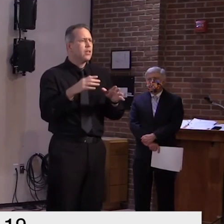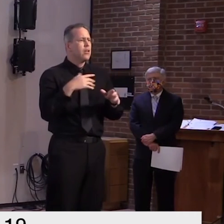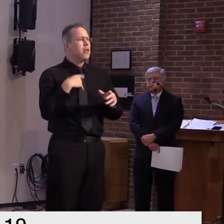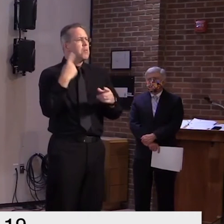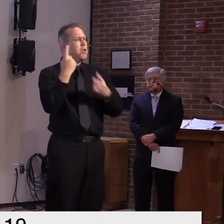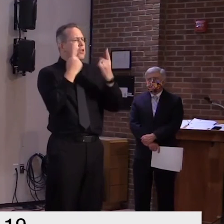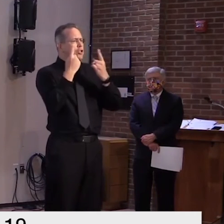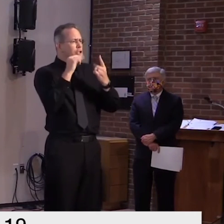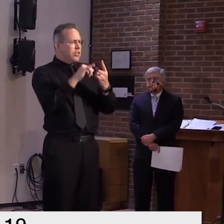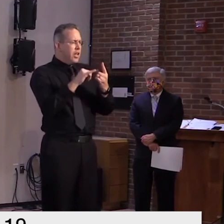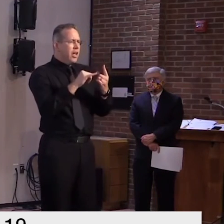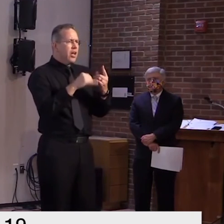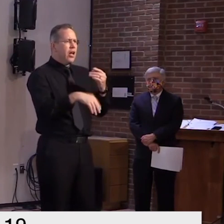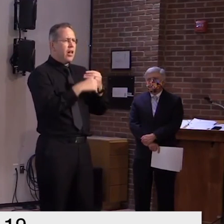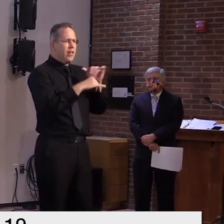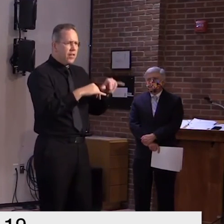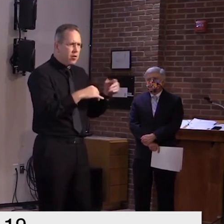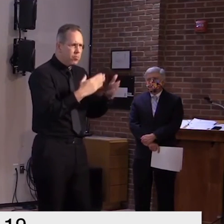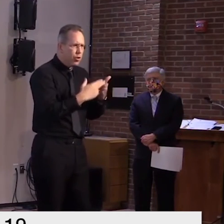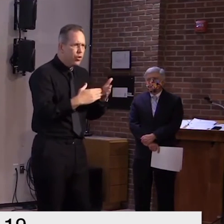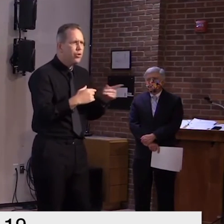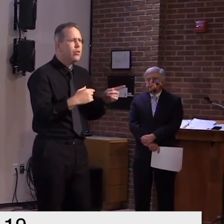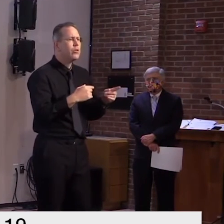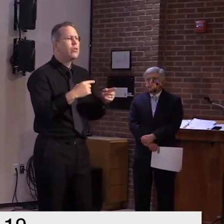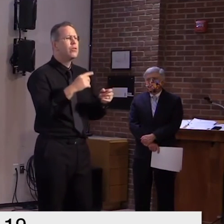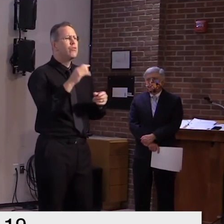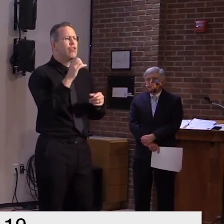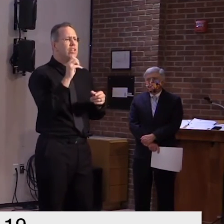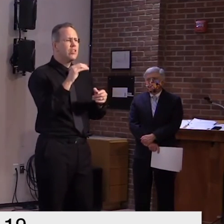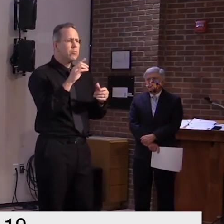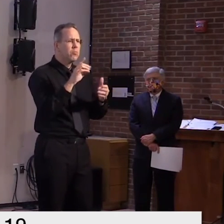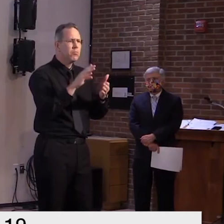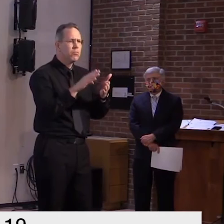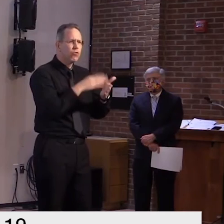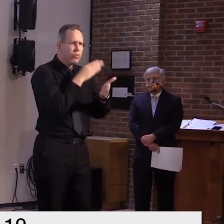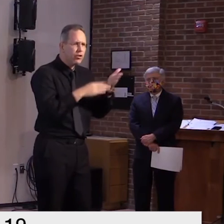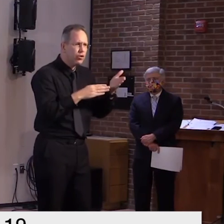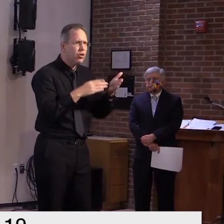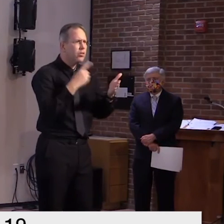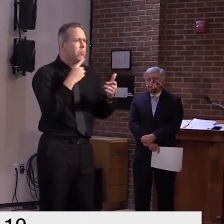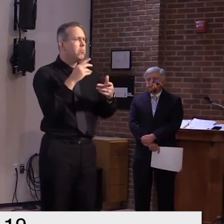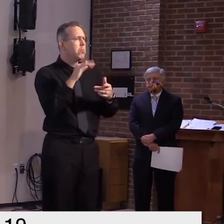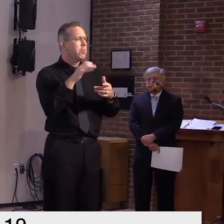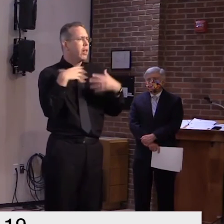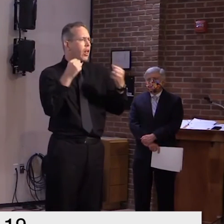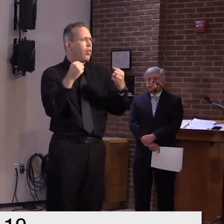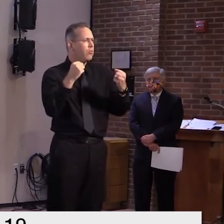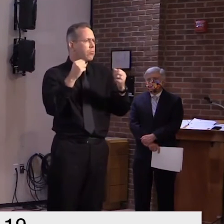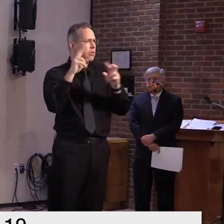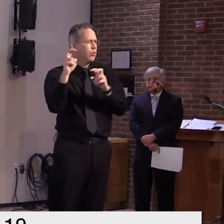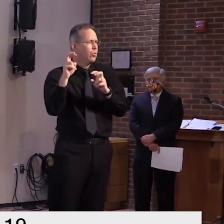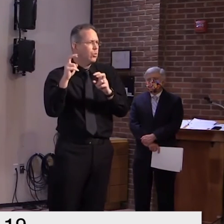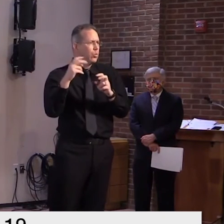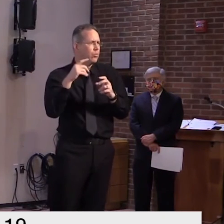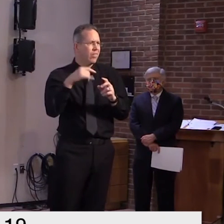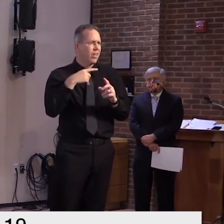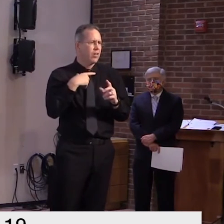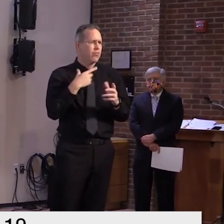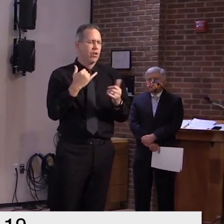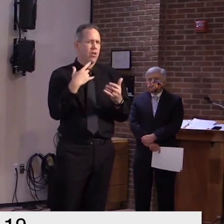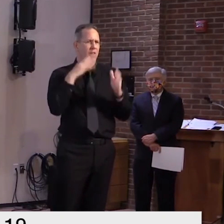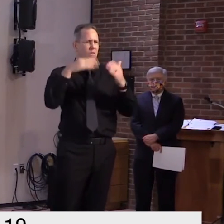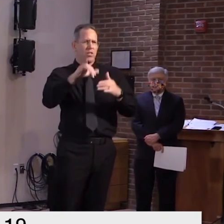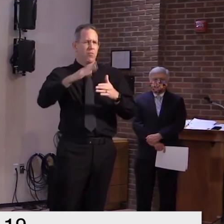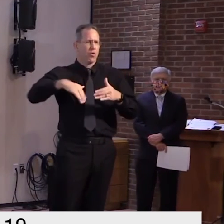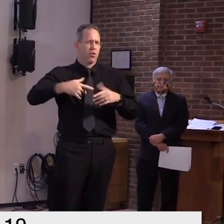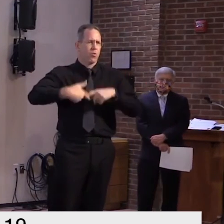at this point in time we're focusing on on what we've been doing uh and uh seeing that through thank